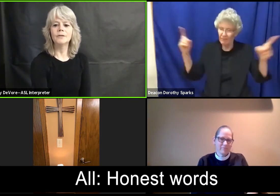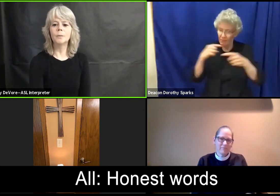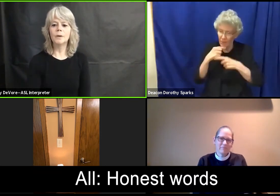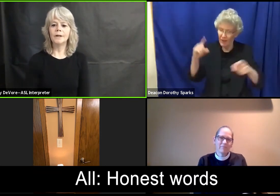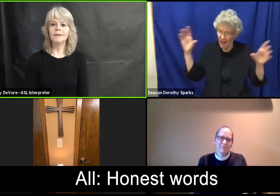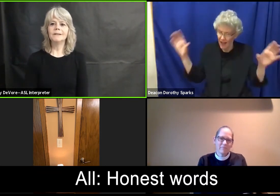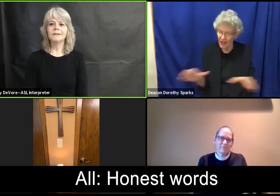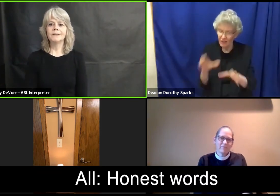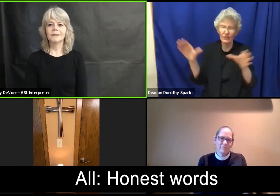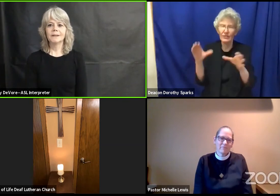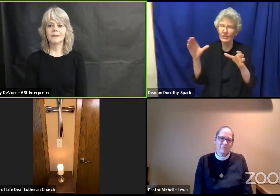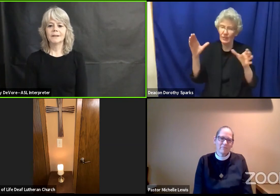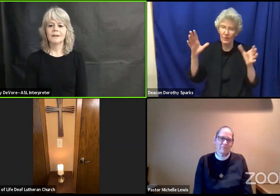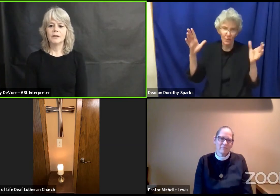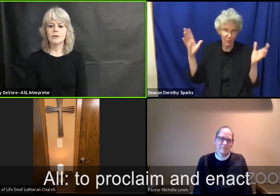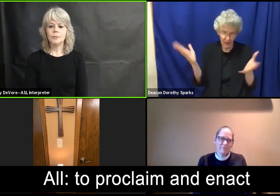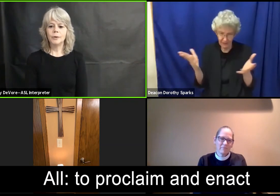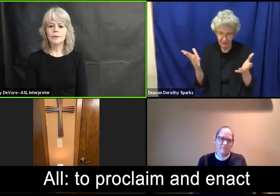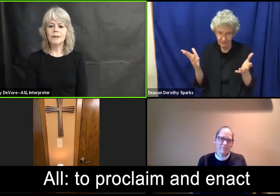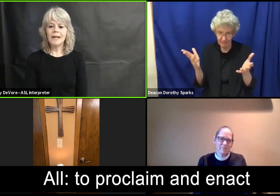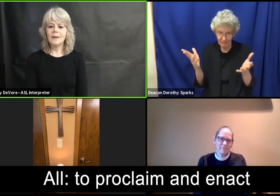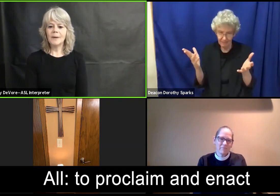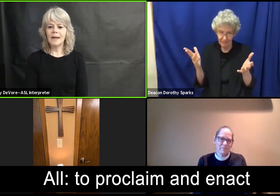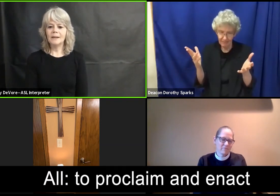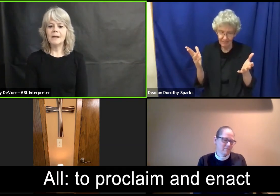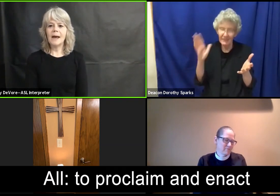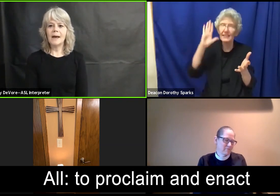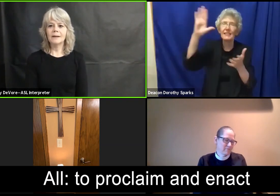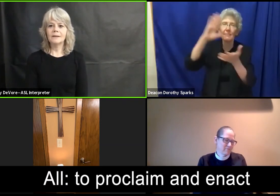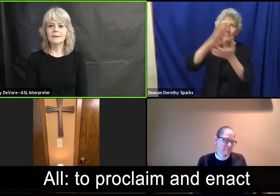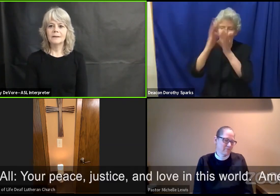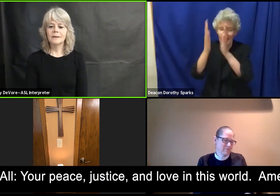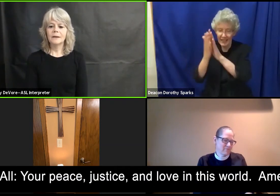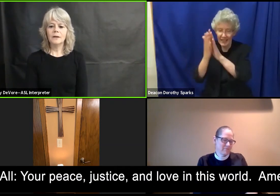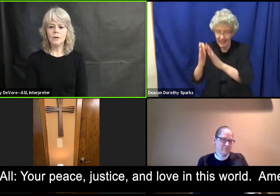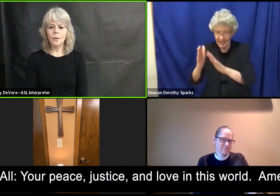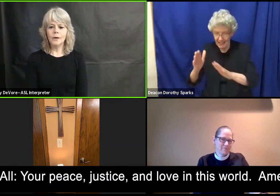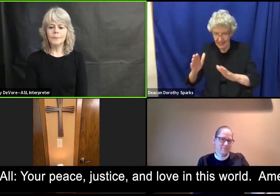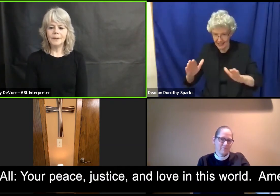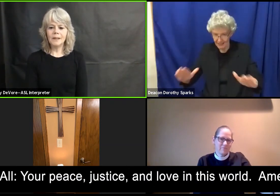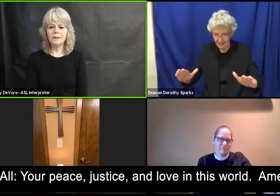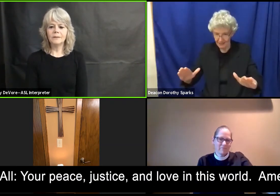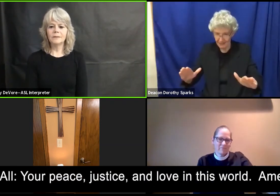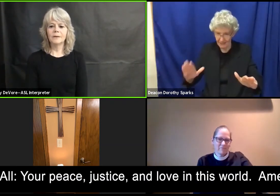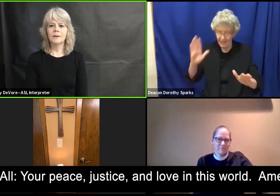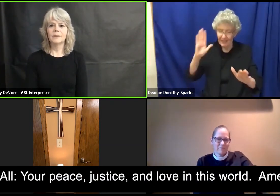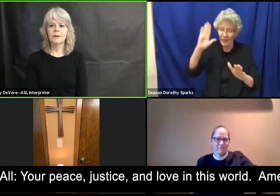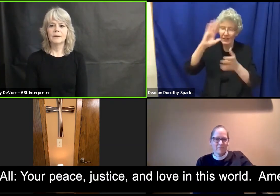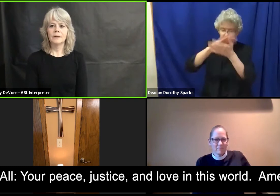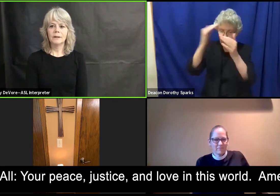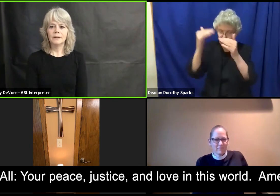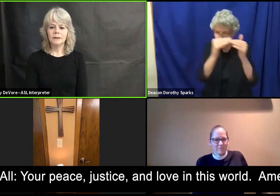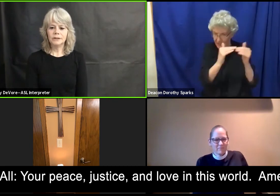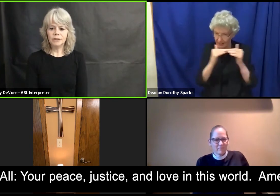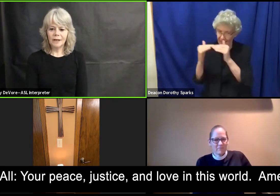words to proclaim and enact your peace justice